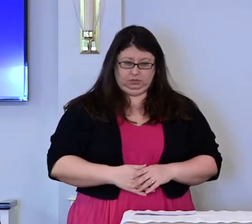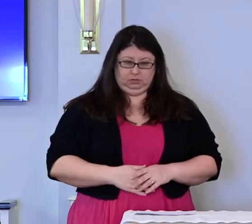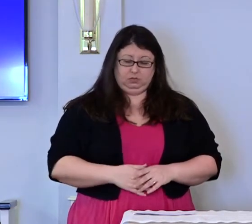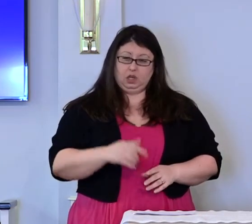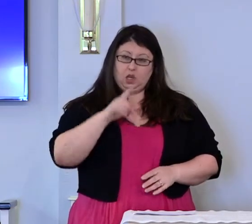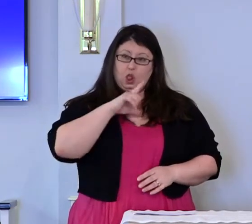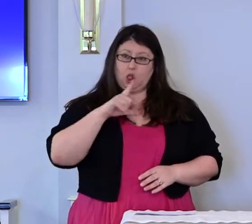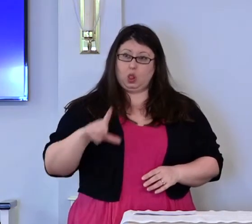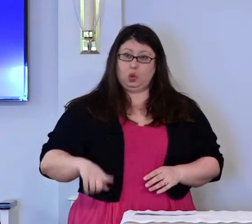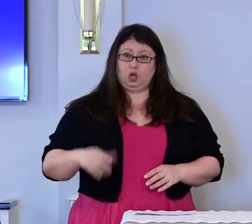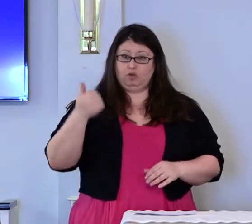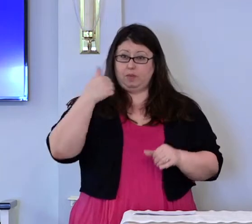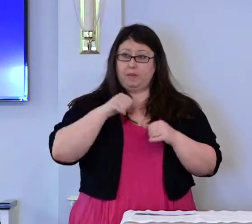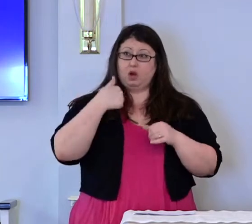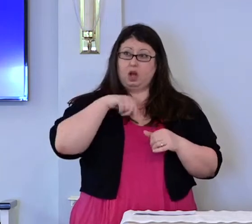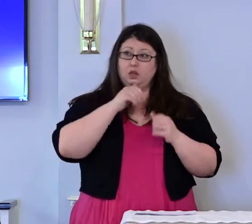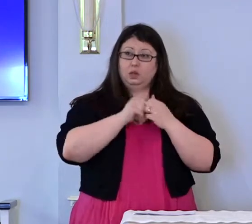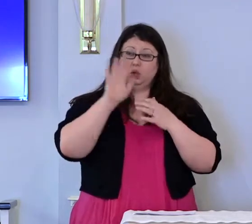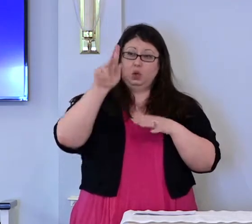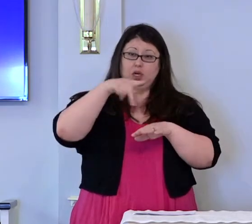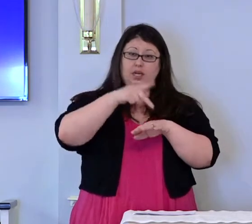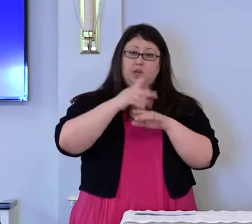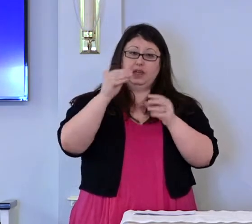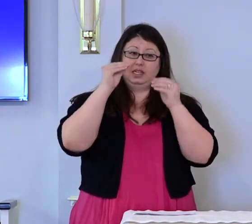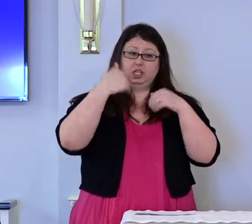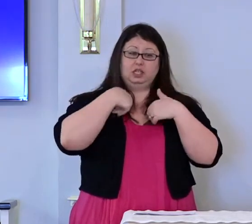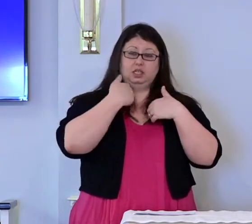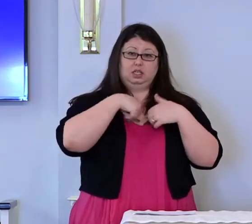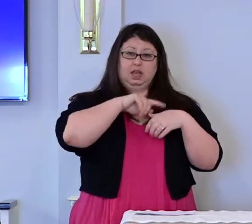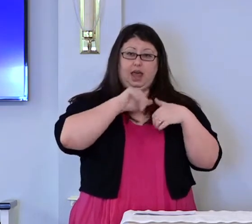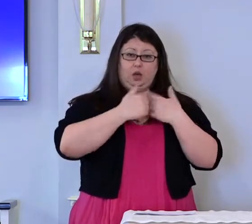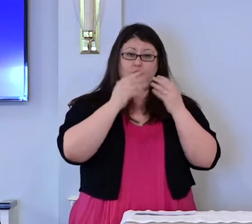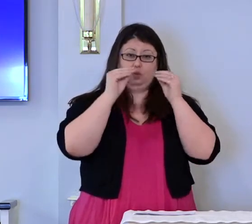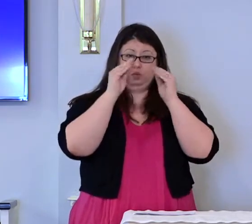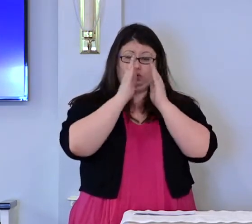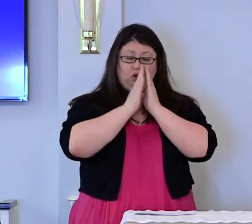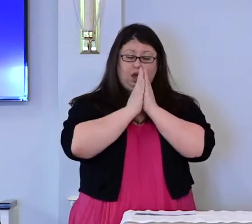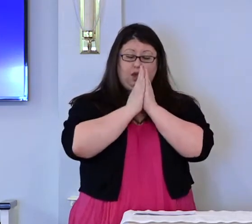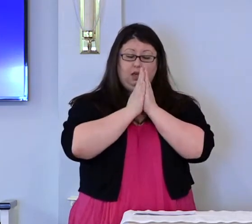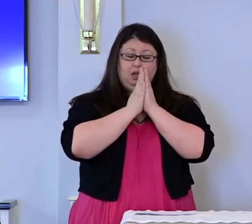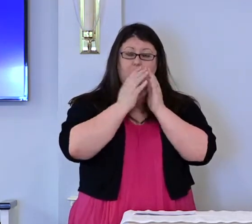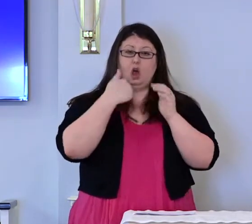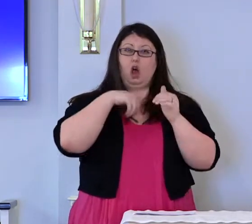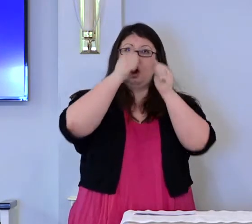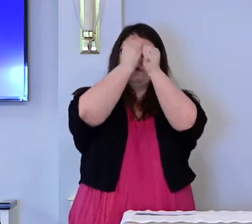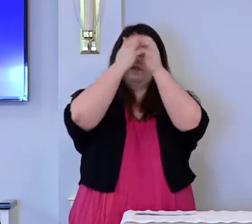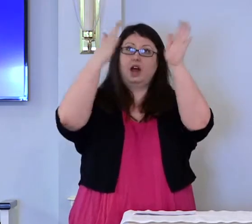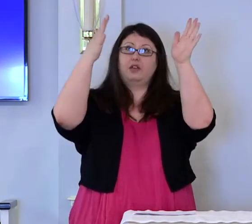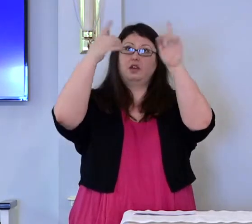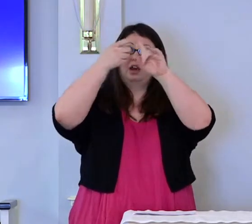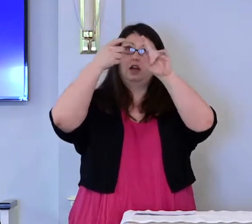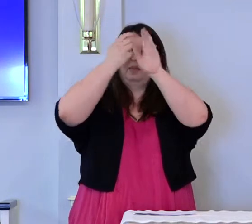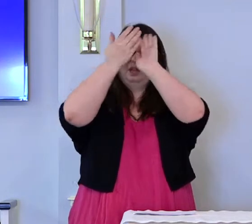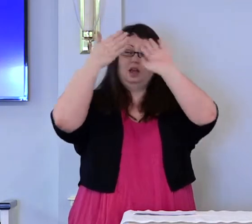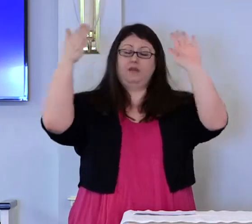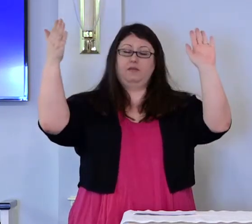Lord, remember us in your kingdom and teach us to pray. Our Father, who art in heaven,